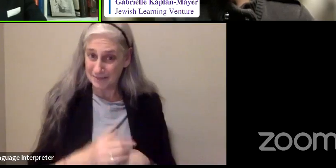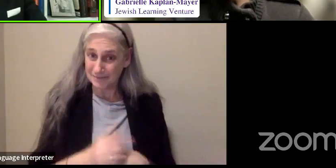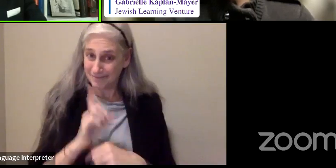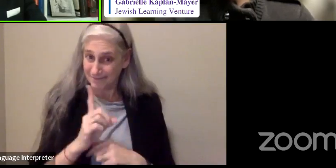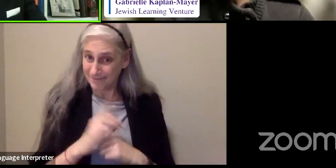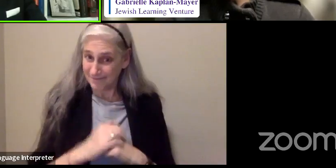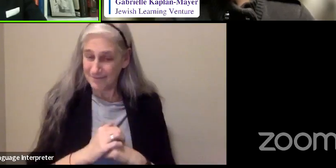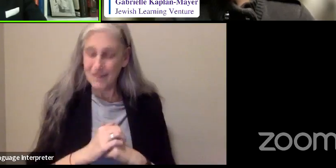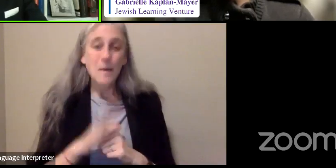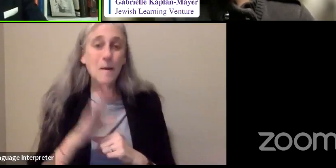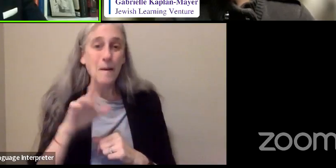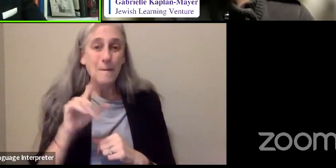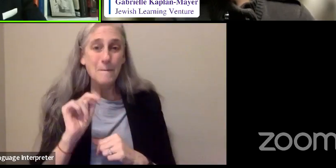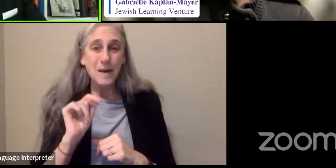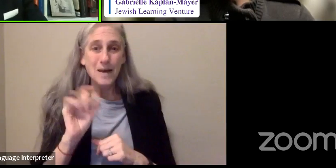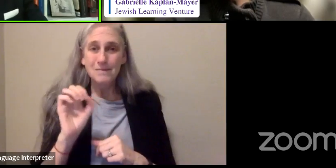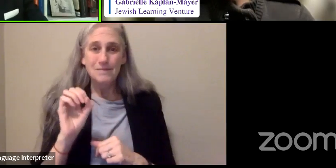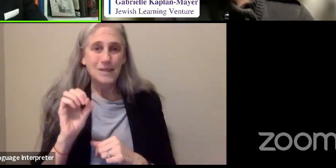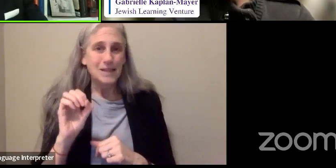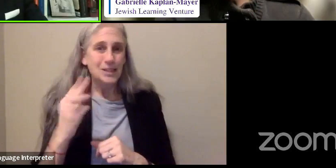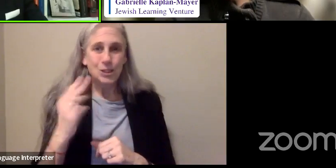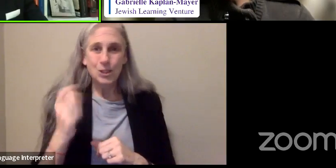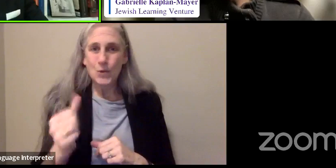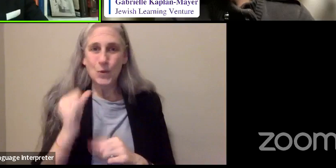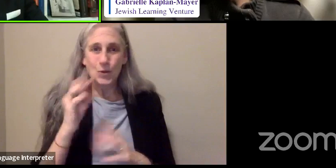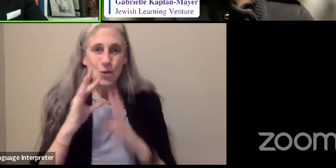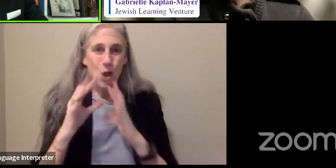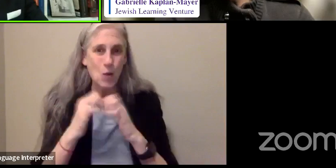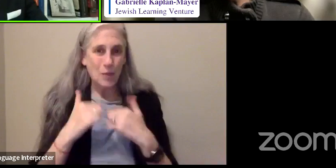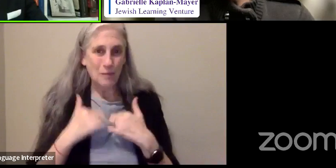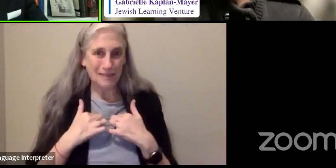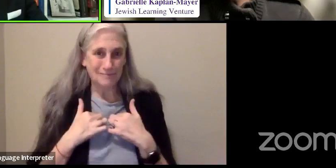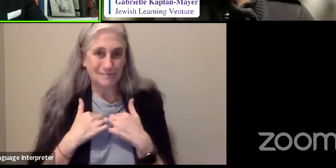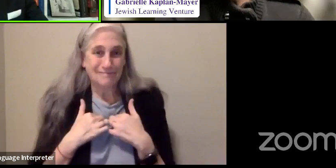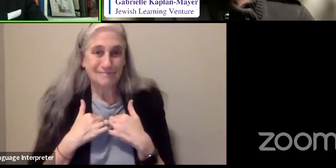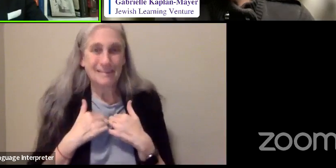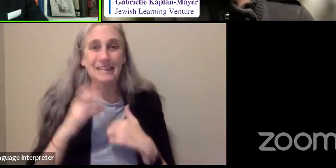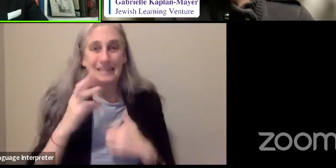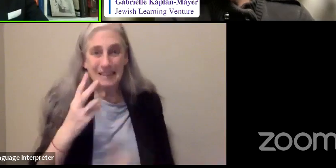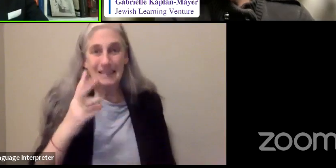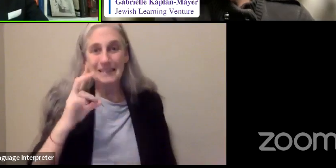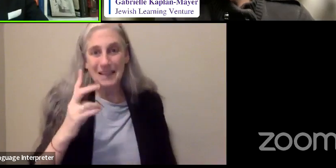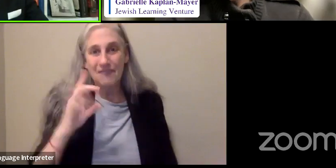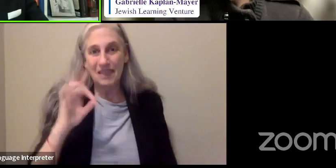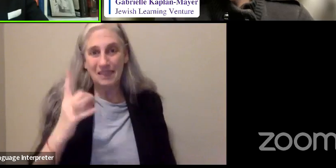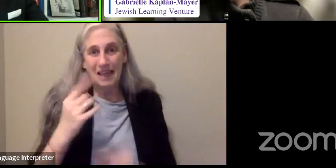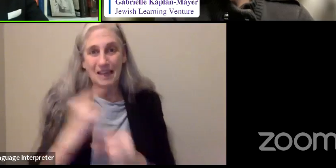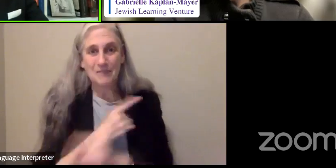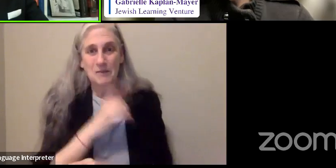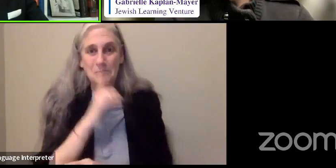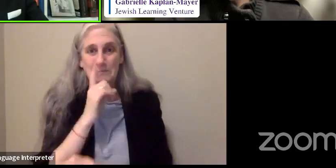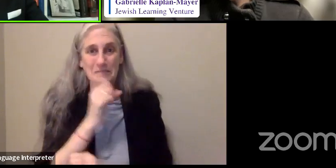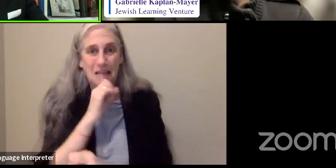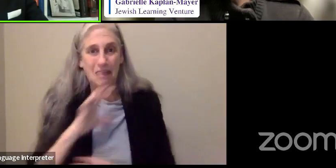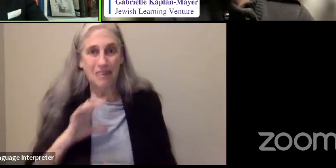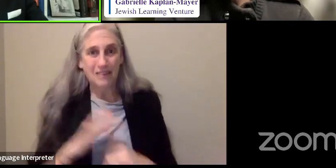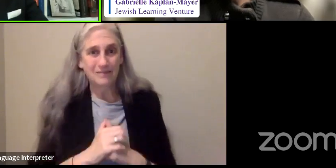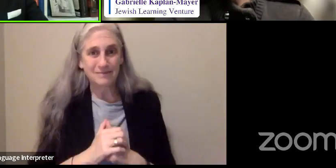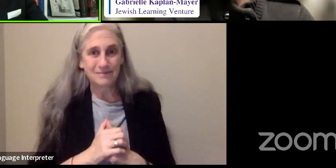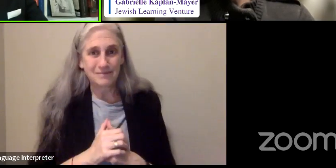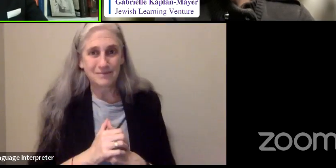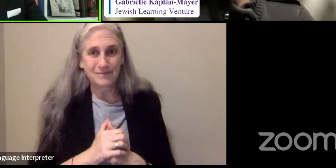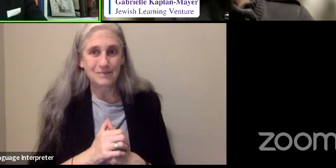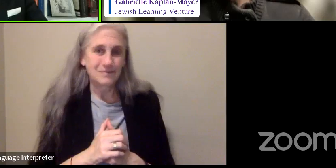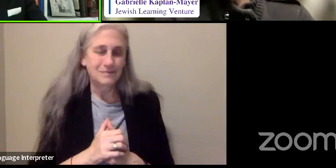But she never talked to me in sixth grade or seventh grade or eighth grade. And of course, that was the most